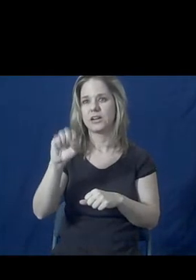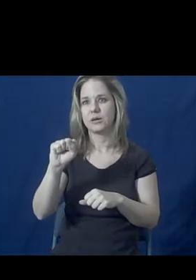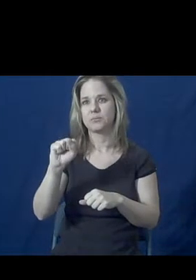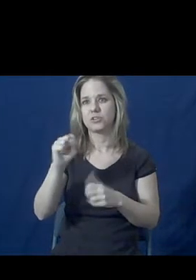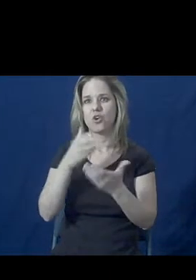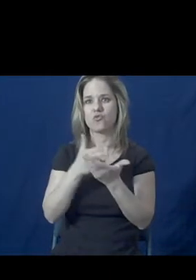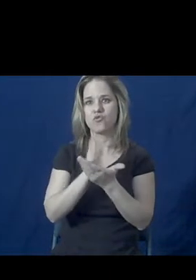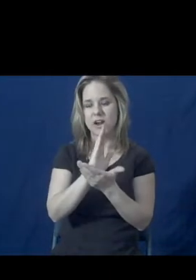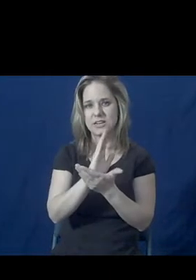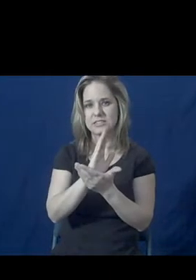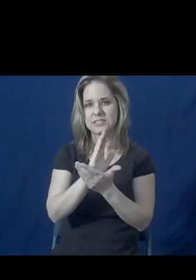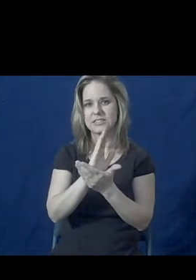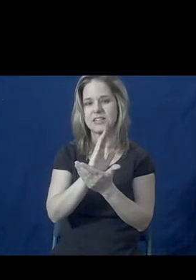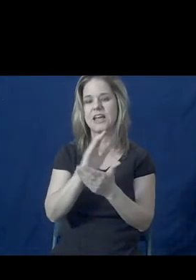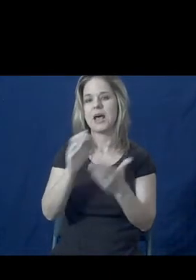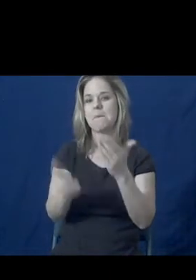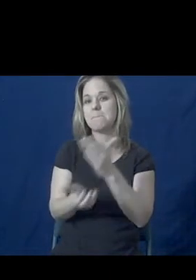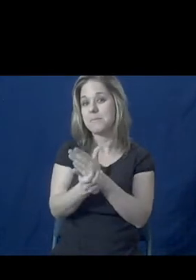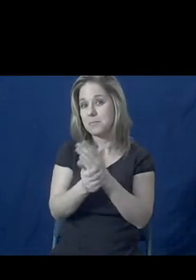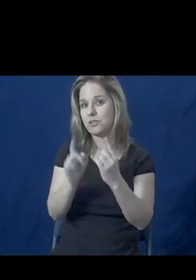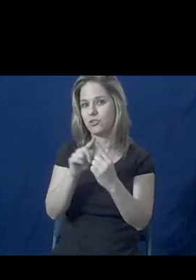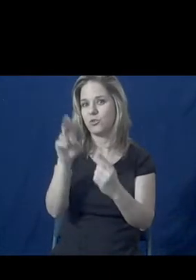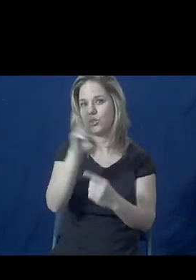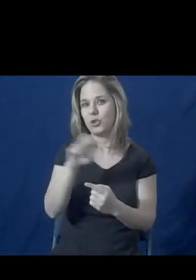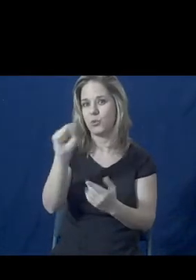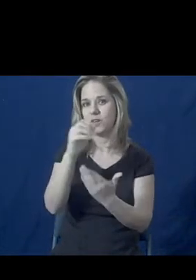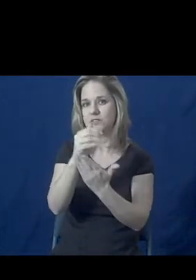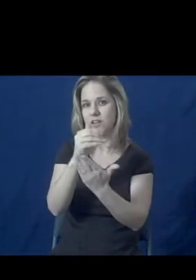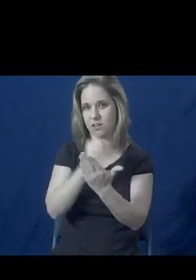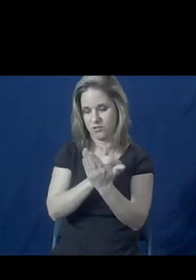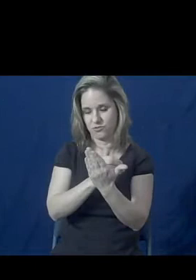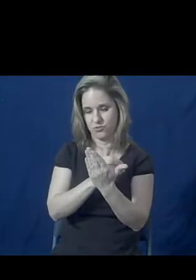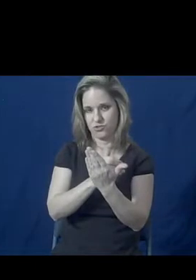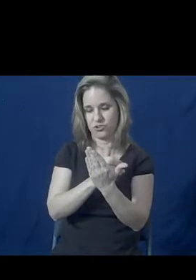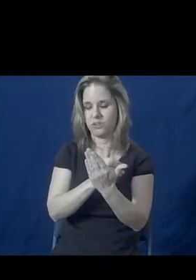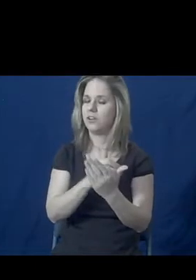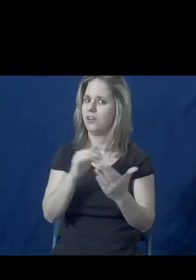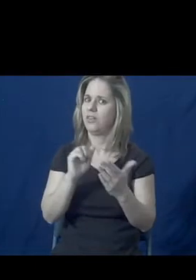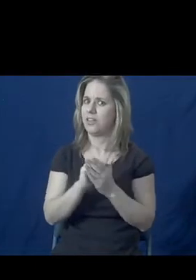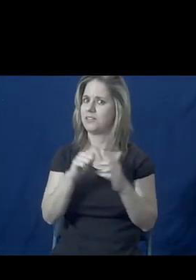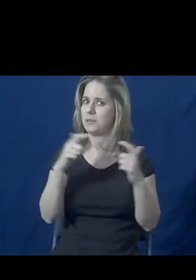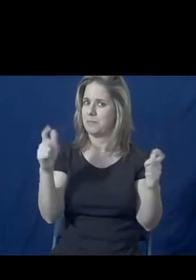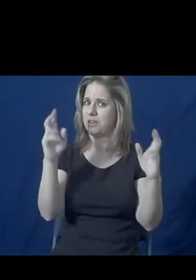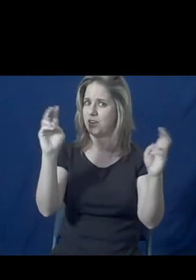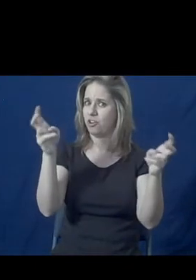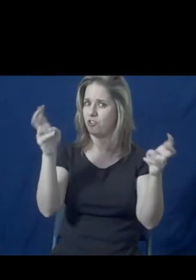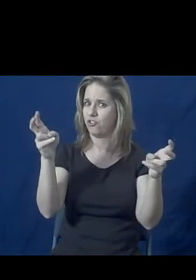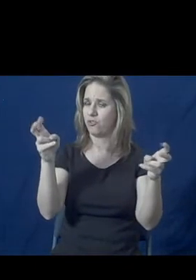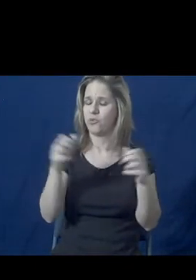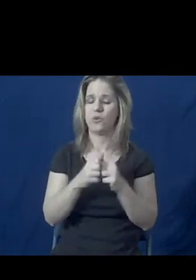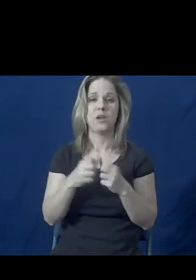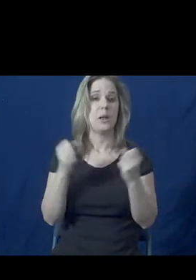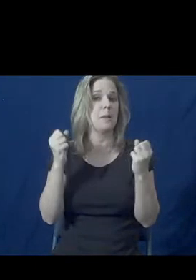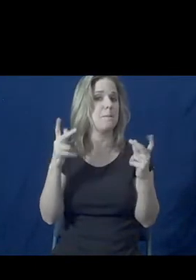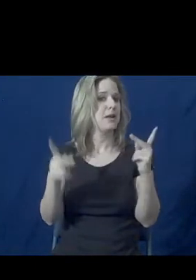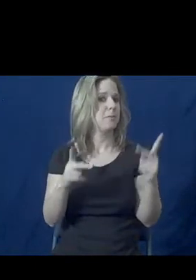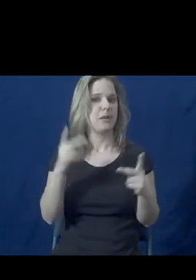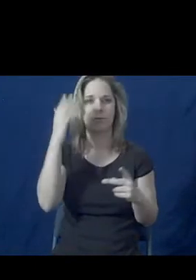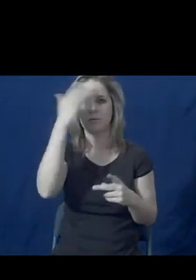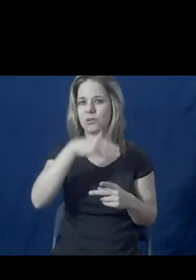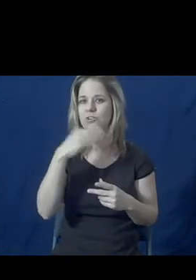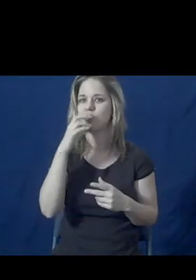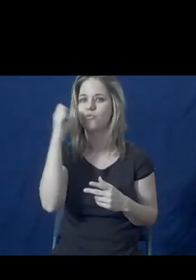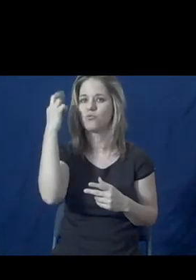United States Constitution. And yes, this is a big issue. Many people don't realize that in the United States Constitution